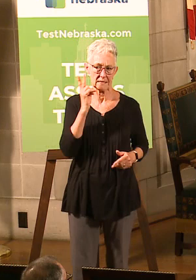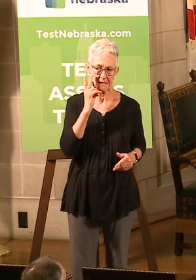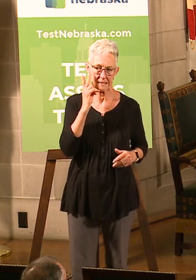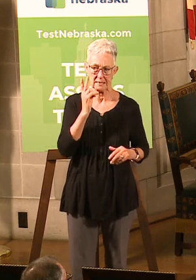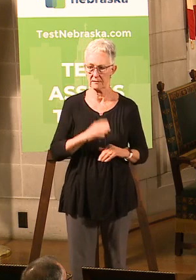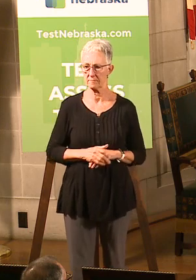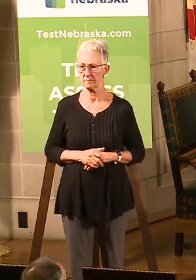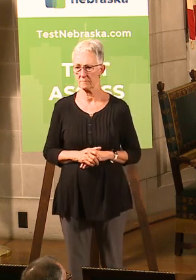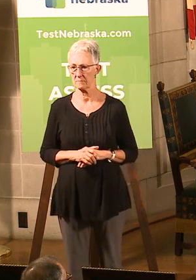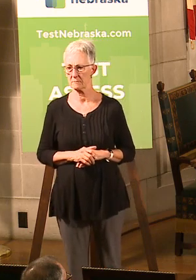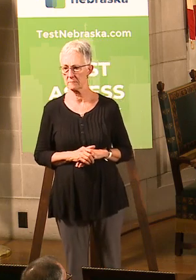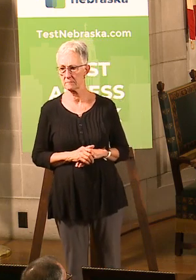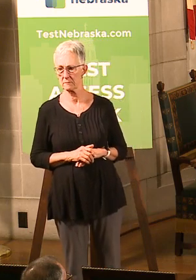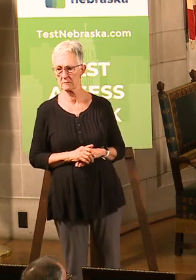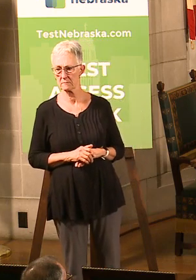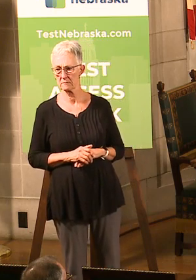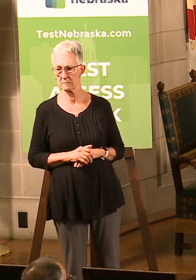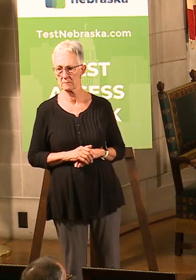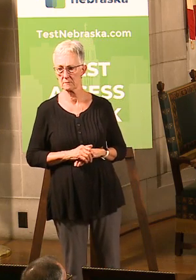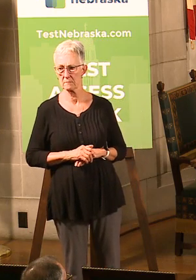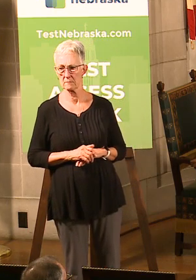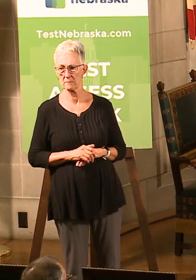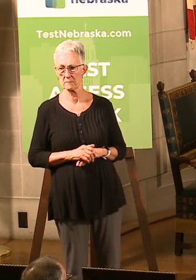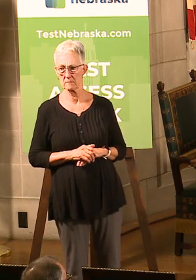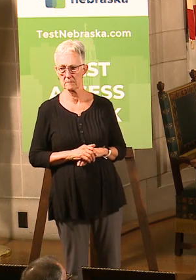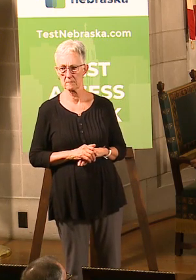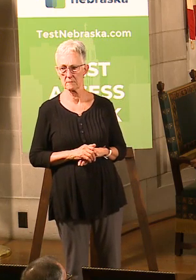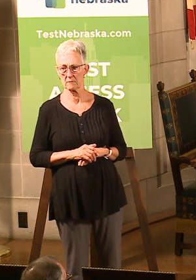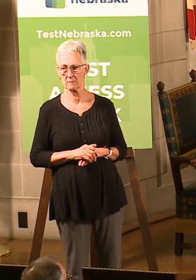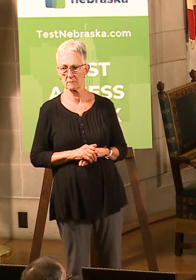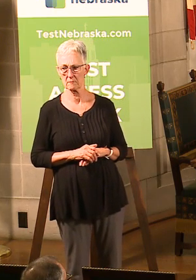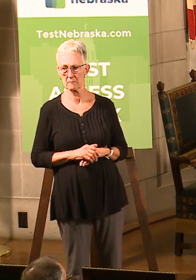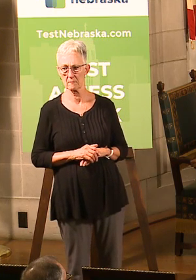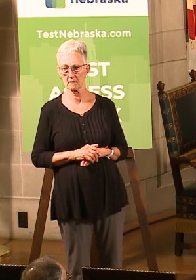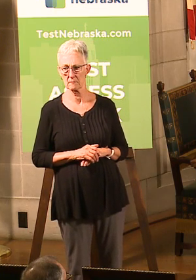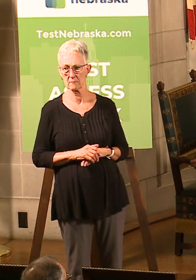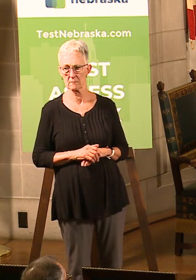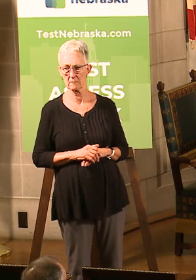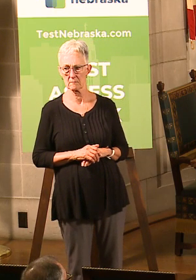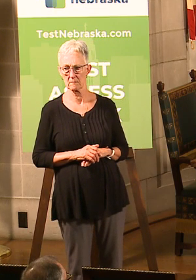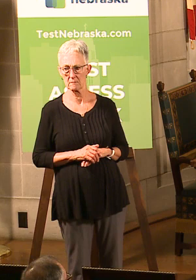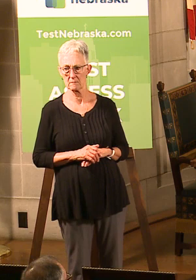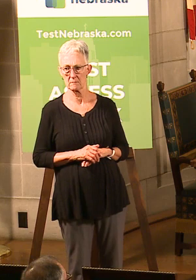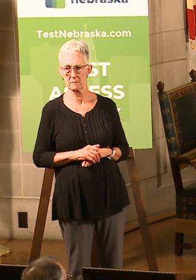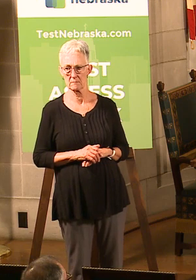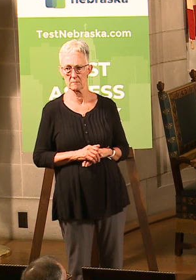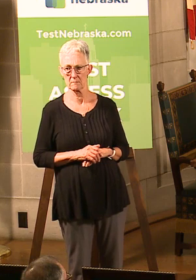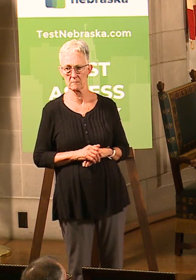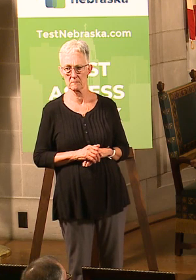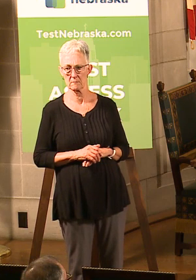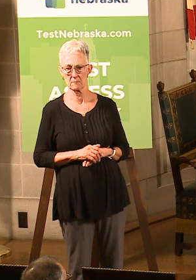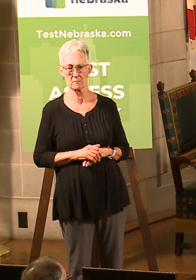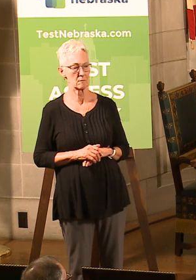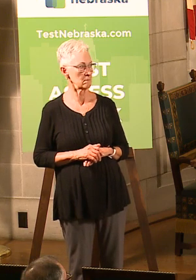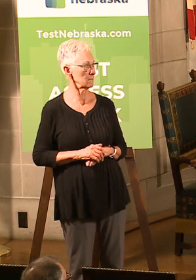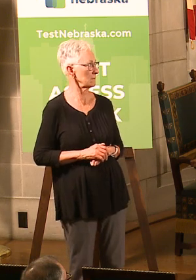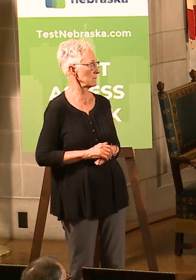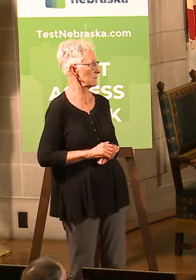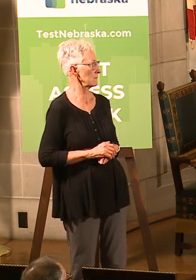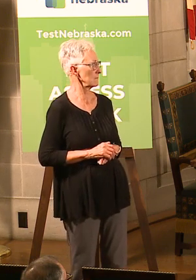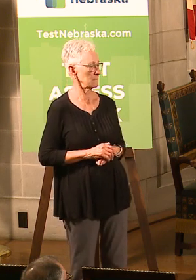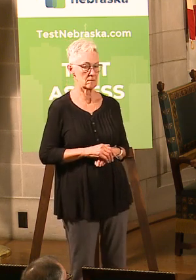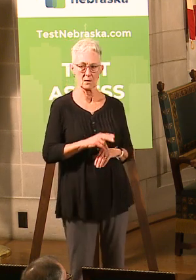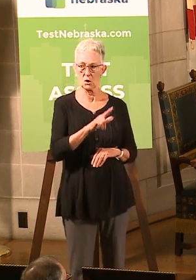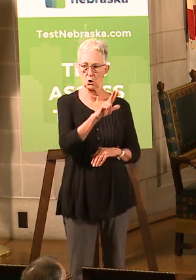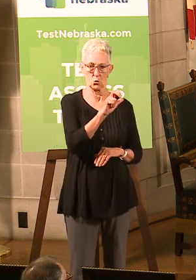clarification, you said $387 million for economic, and then later it was $392 million. I believe the difference between the